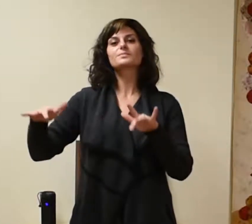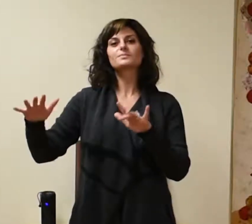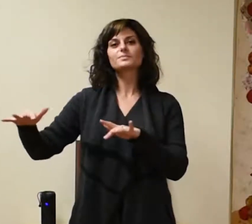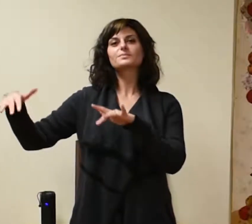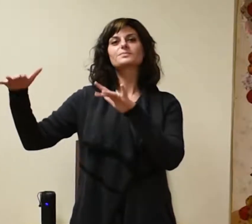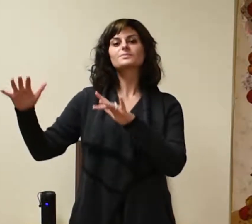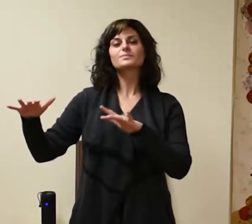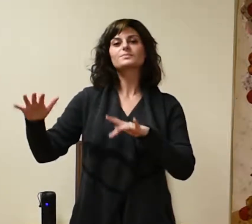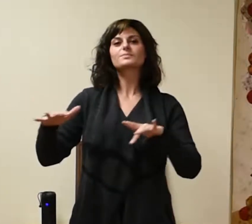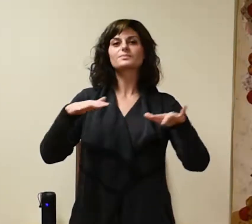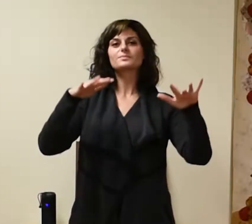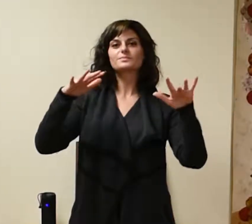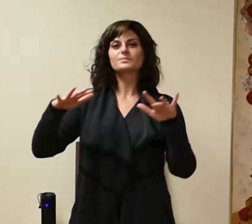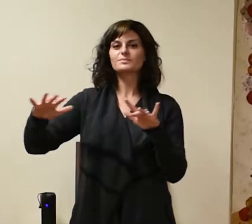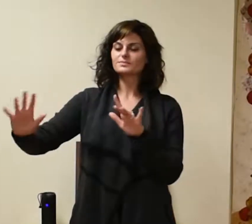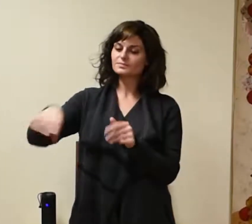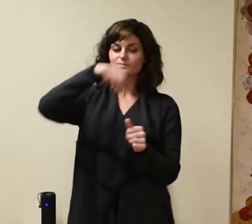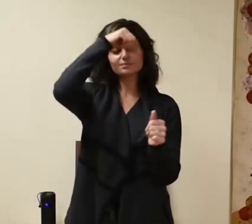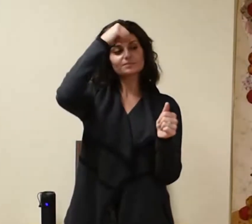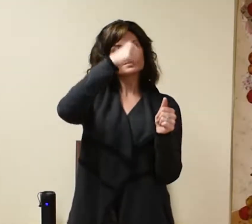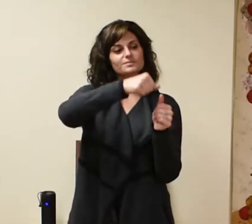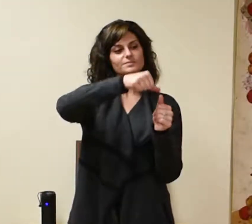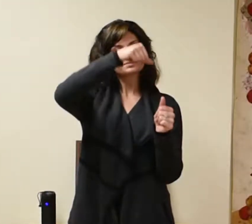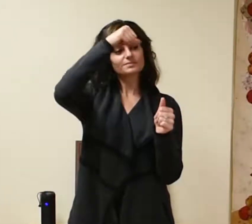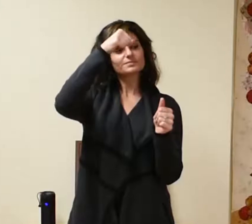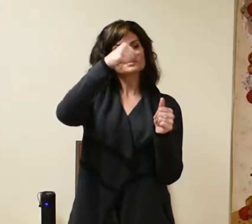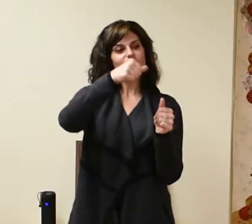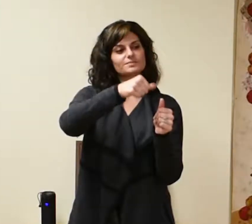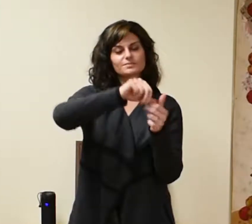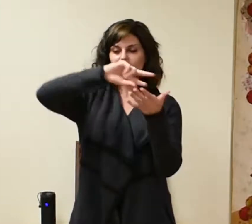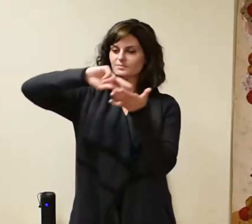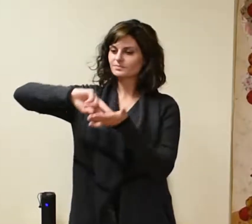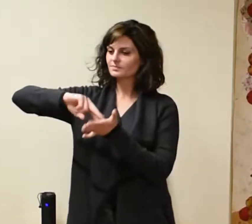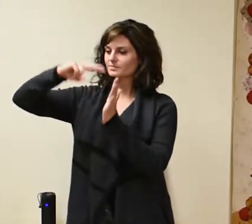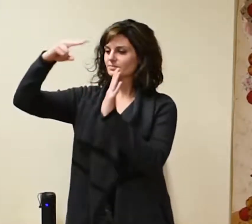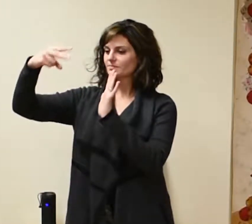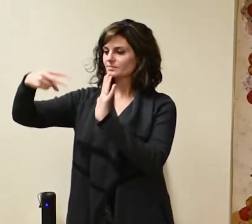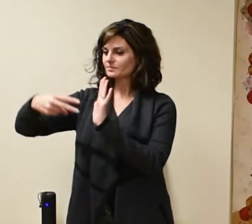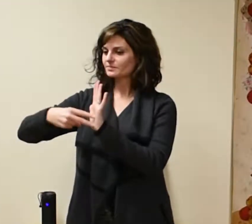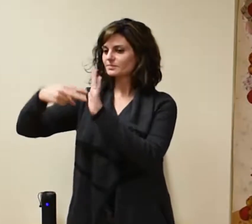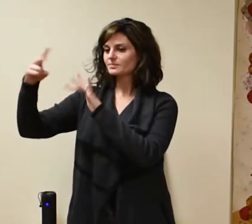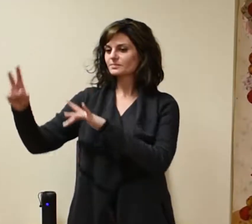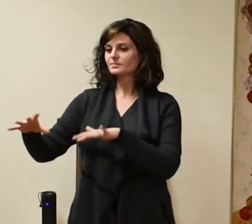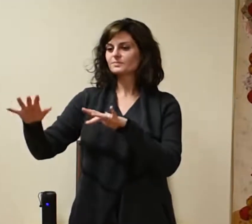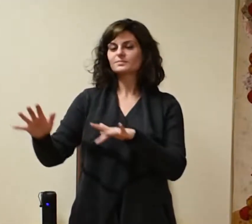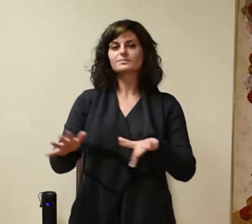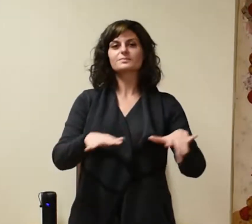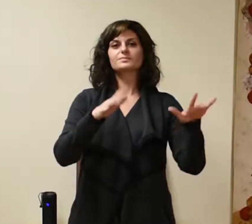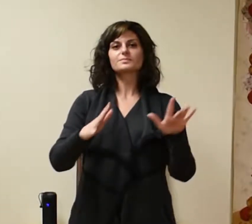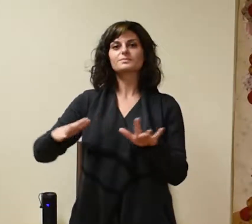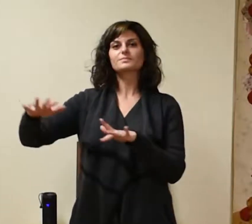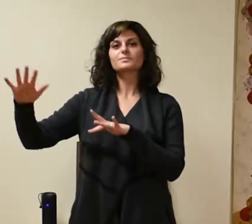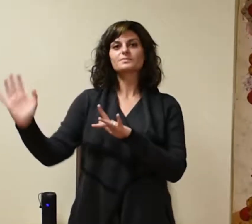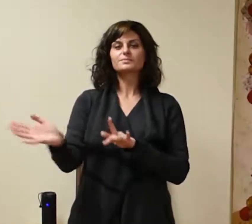Memories and meaning, and dreams